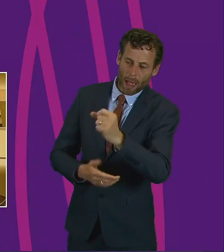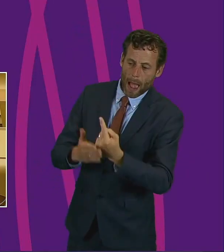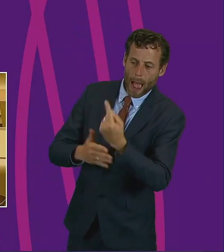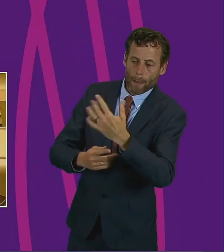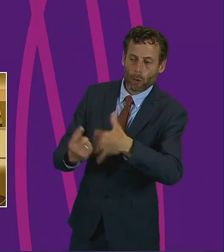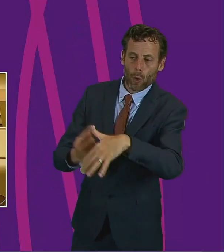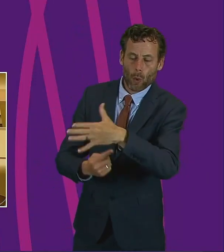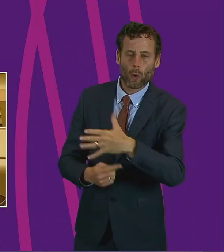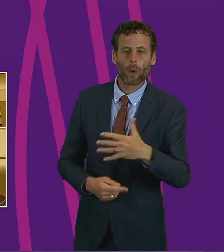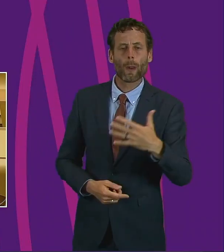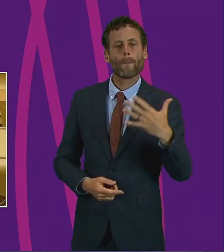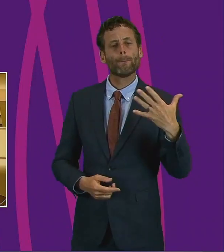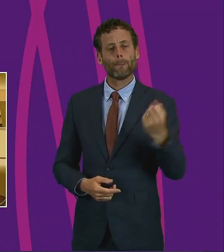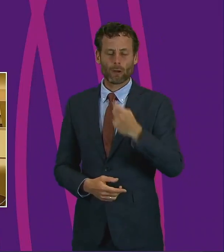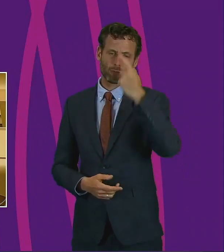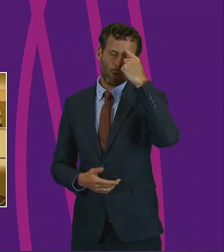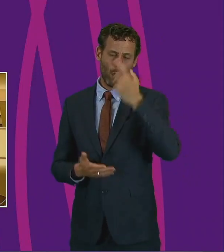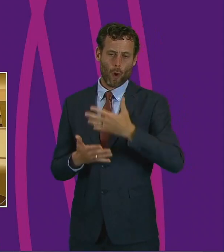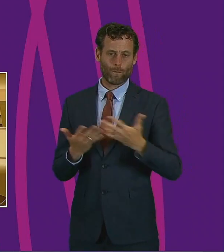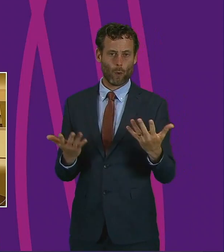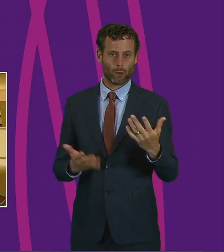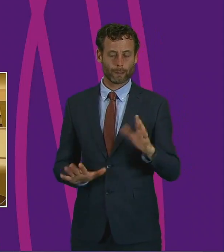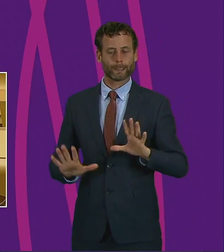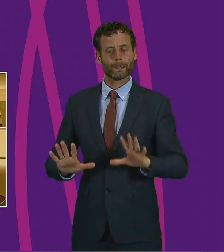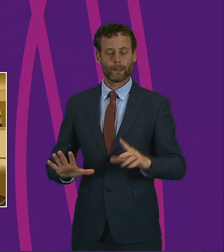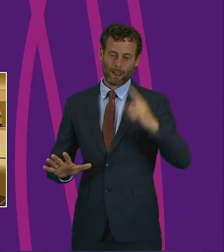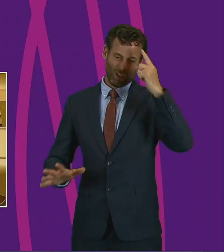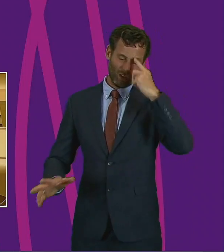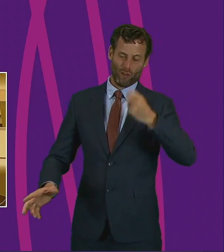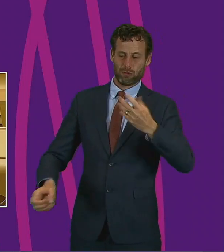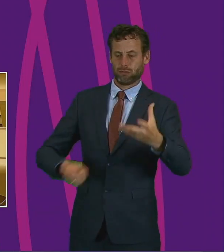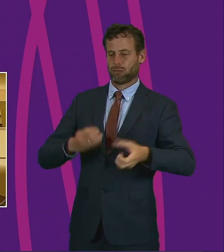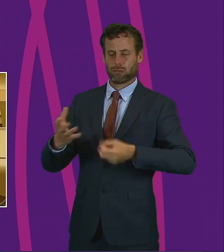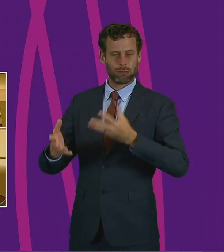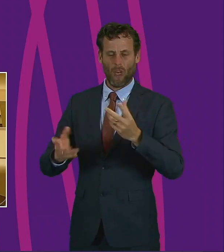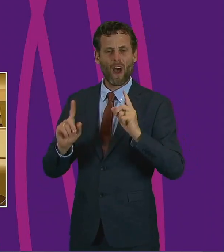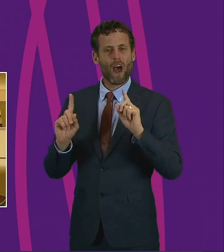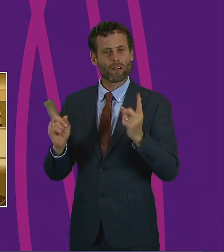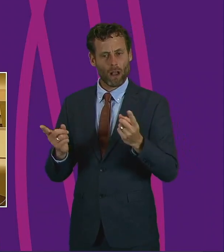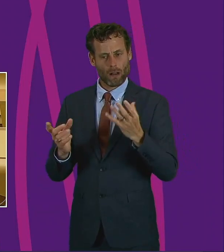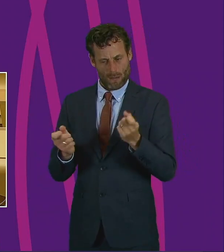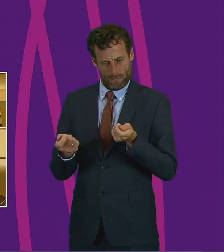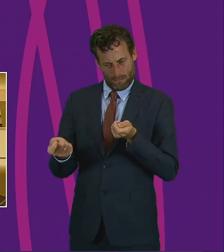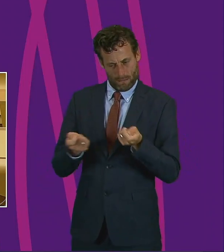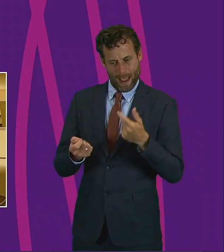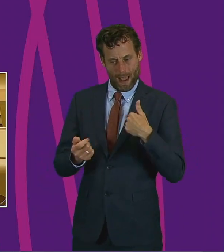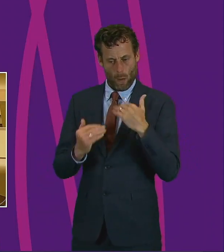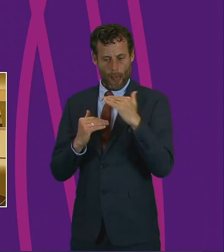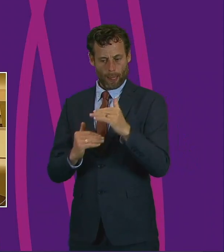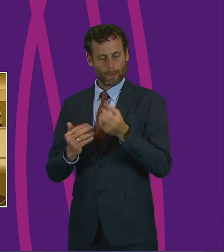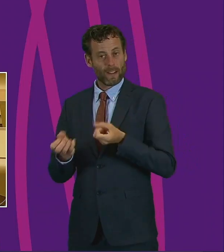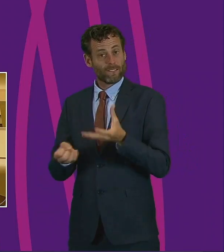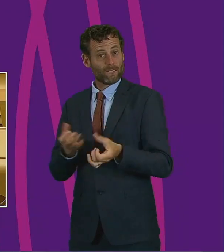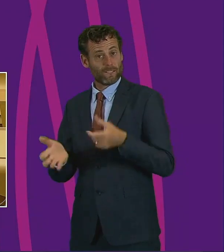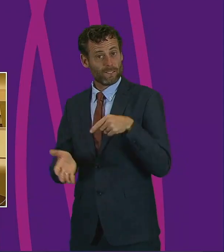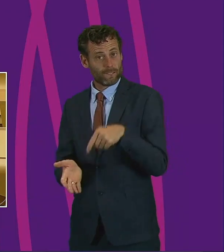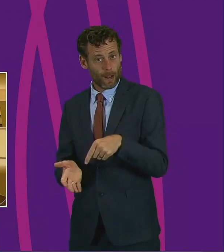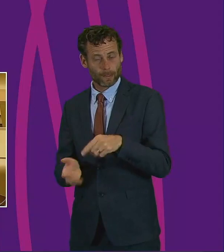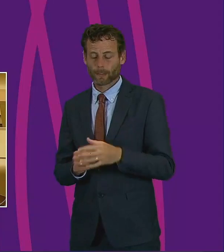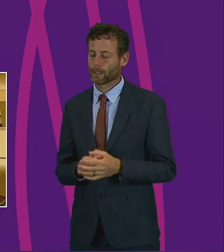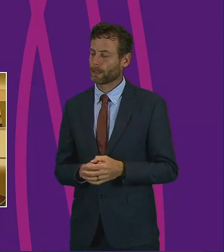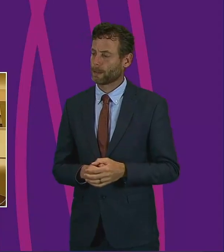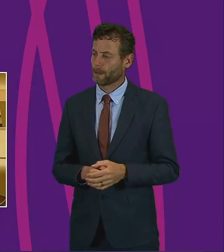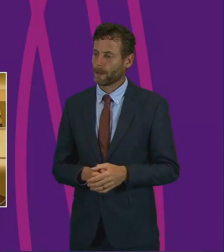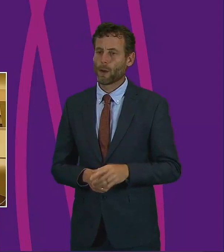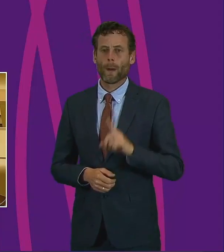financial realities of course of our times and that our outcomes must be sustainable and as part of this work we intend to get a better understanding of